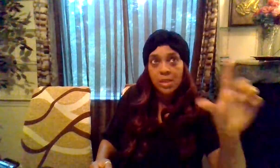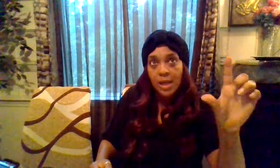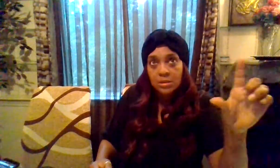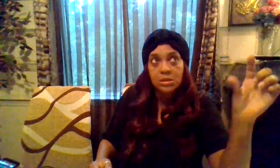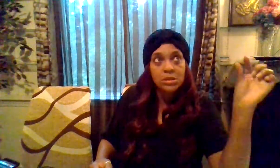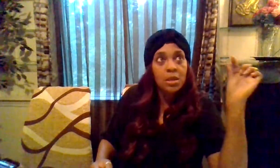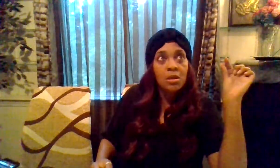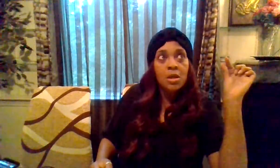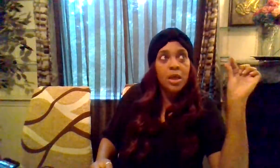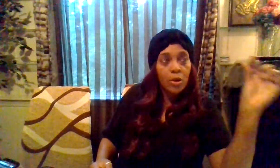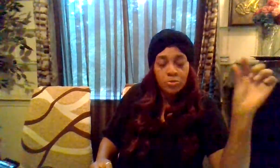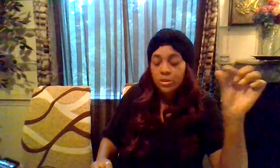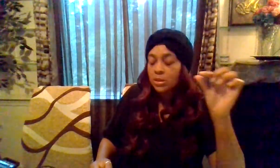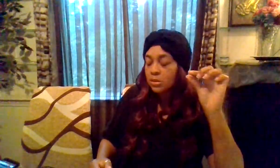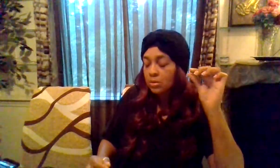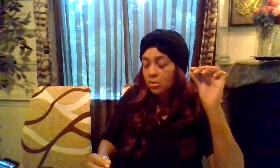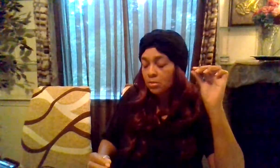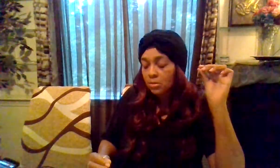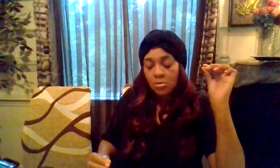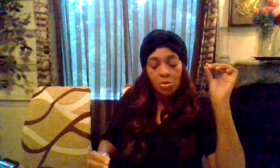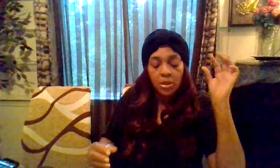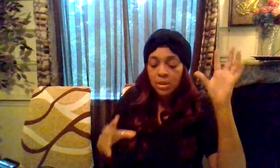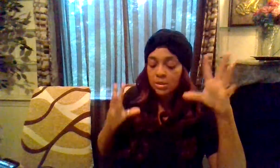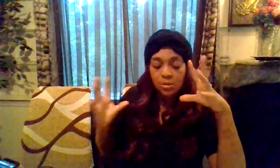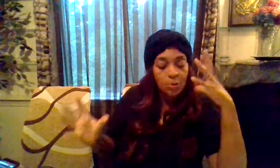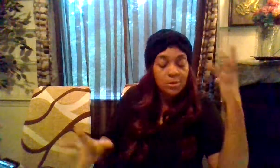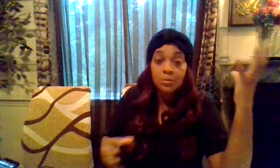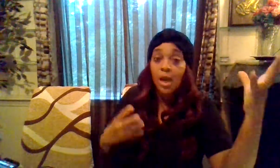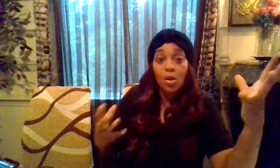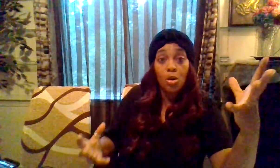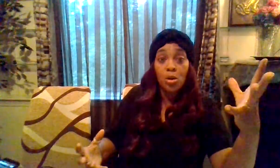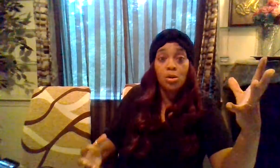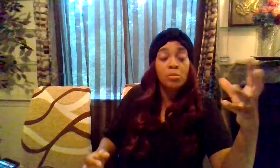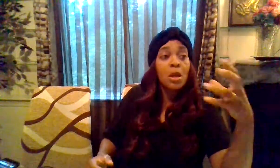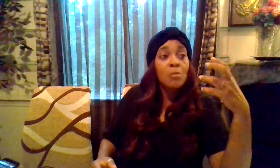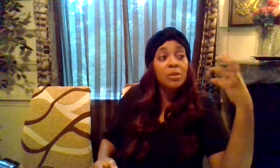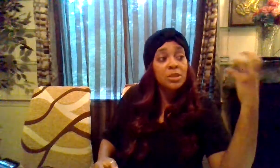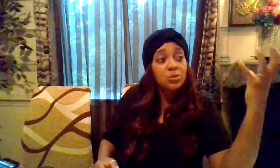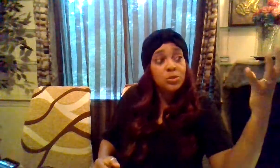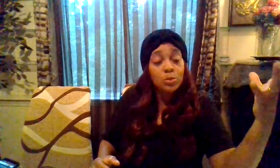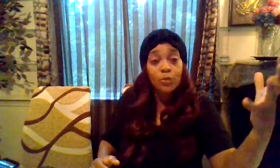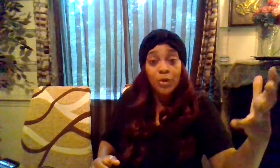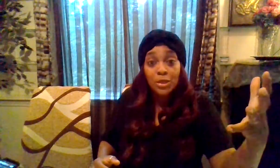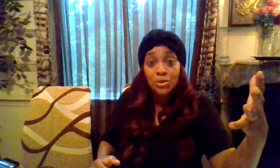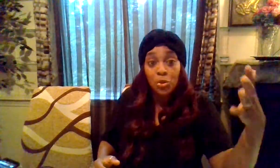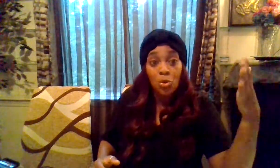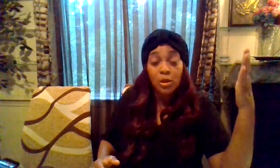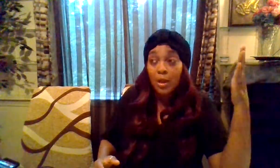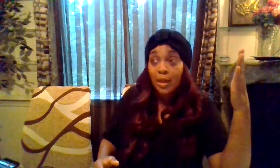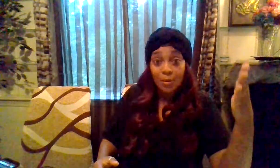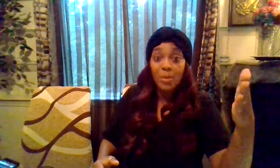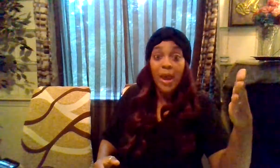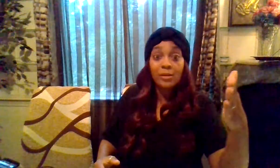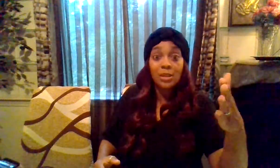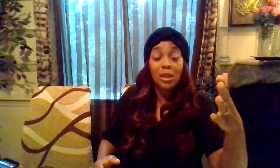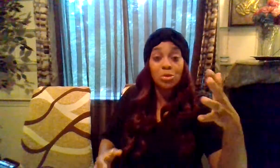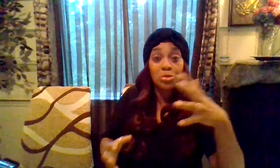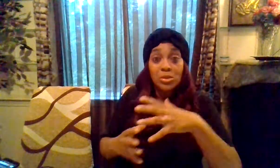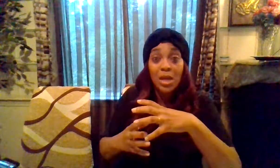attacks us that it hurts us that you know it does some some kind of harm but this was a reflection on an impact that can create